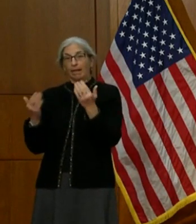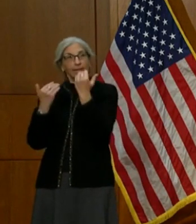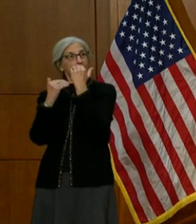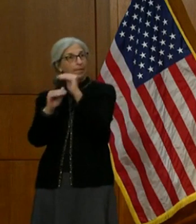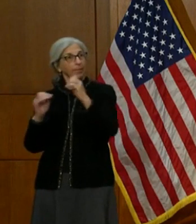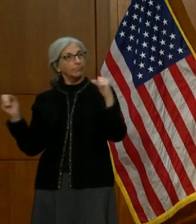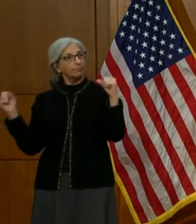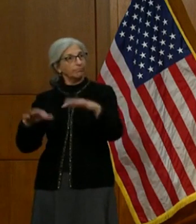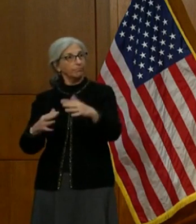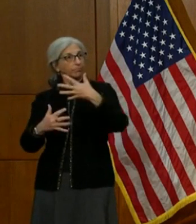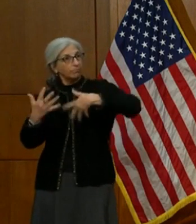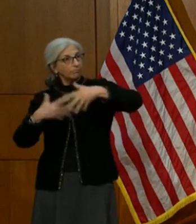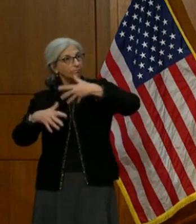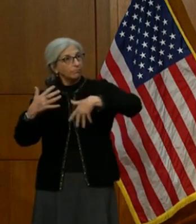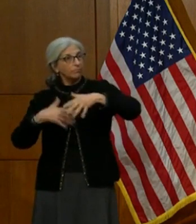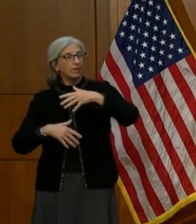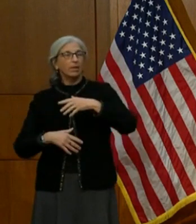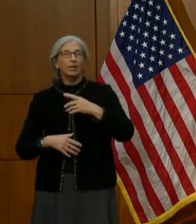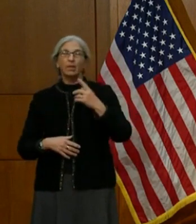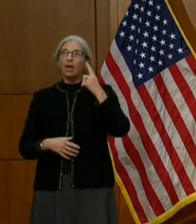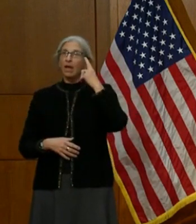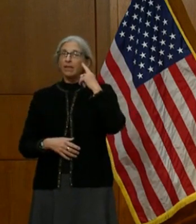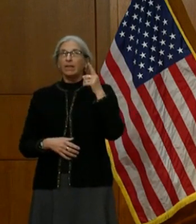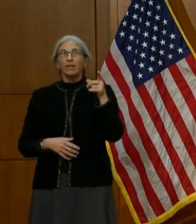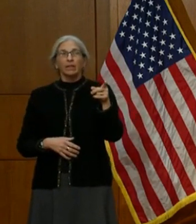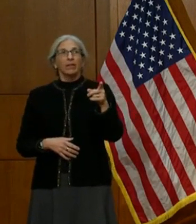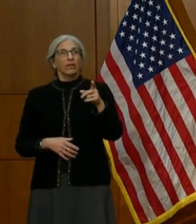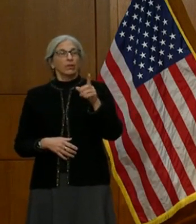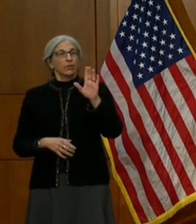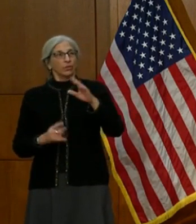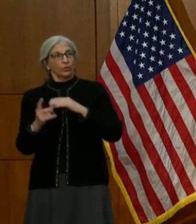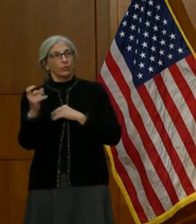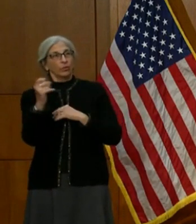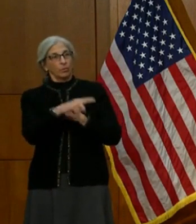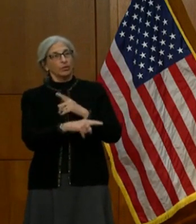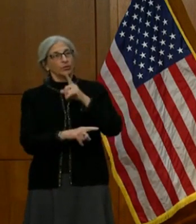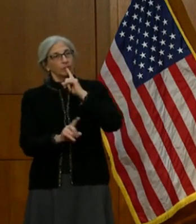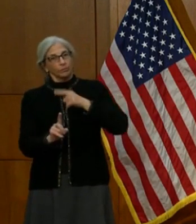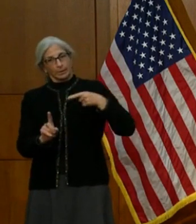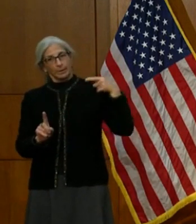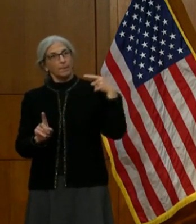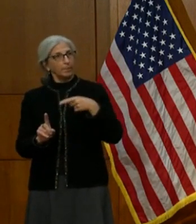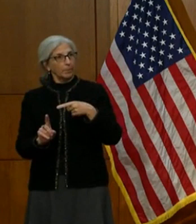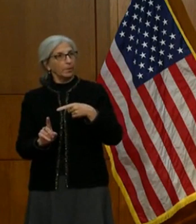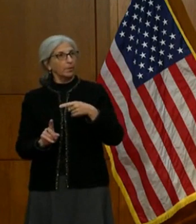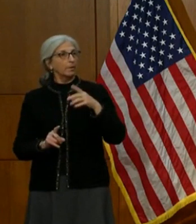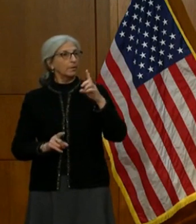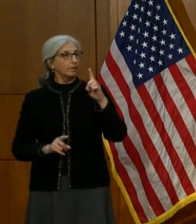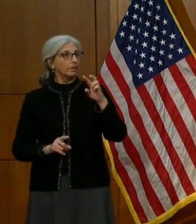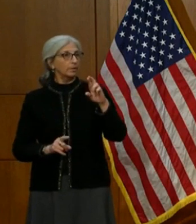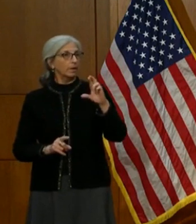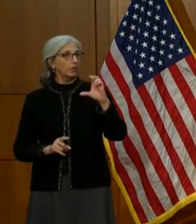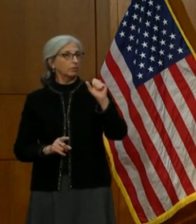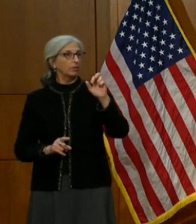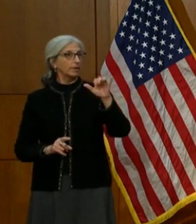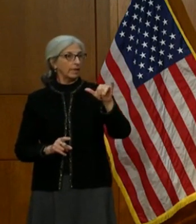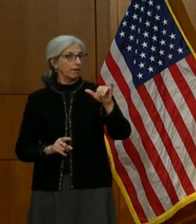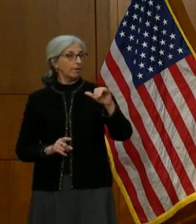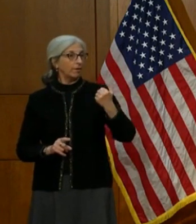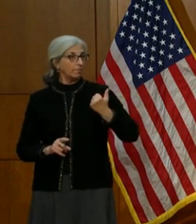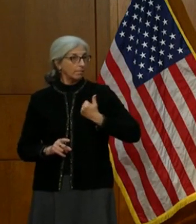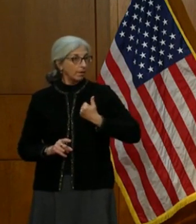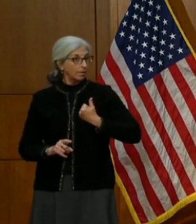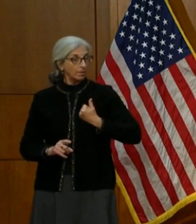part of your question was really where the rubber meets the road. Dr. Carey and I and our